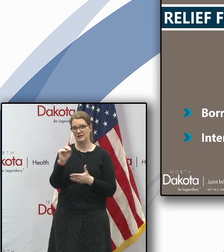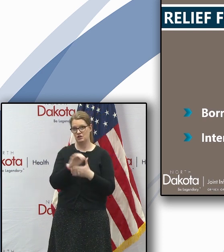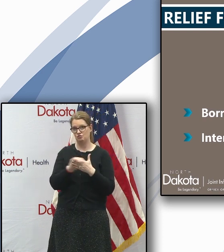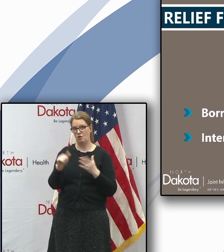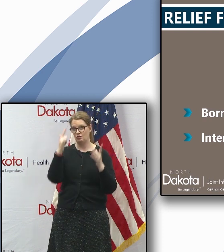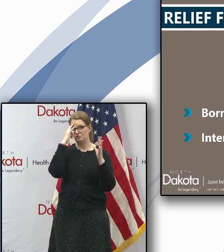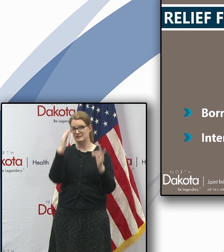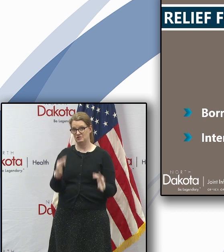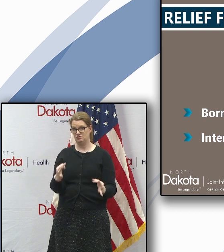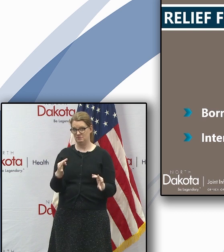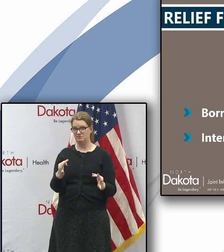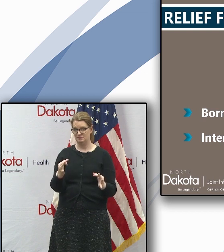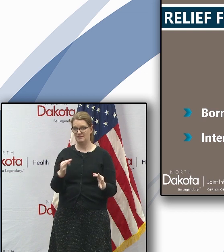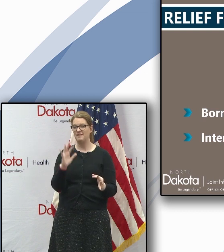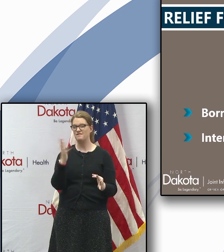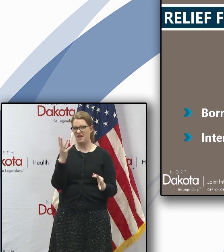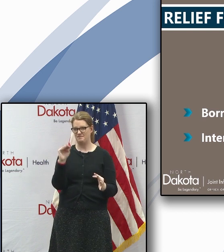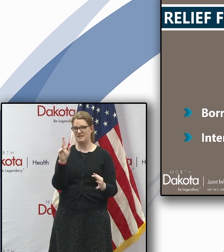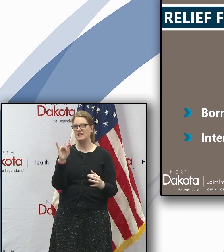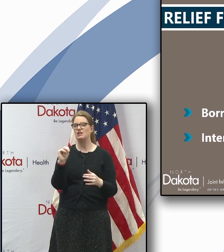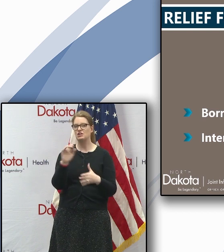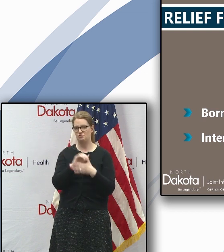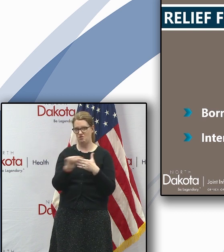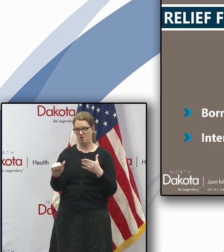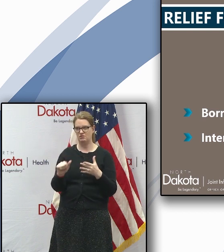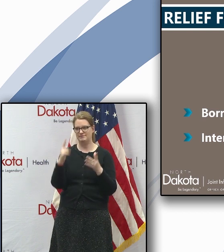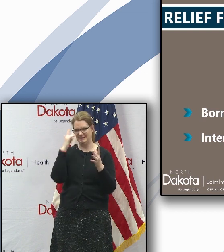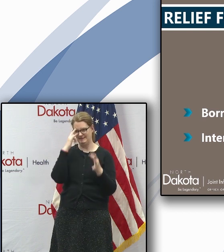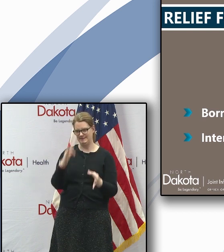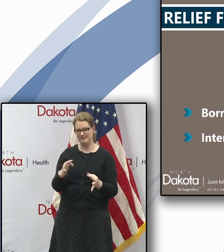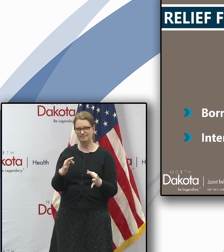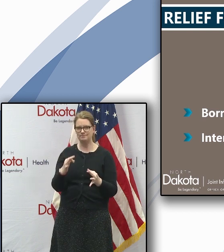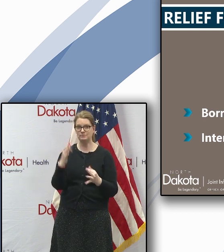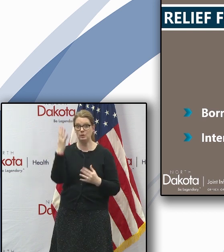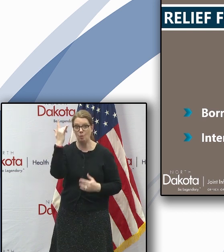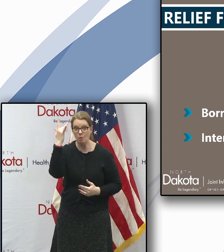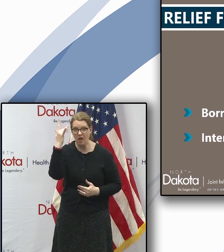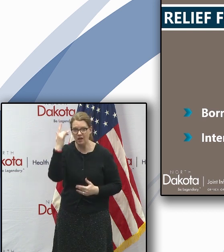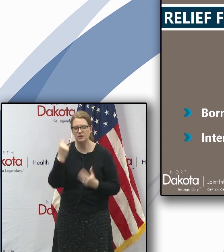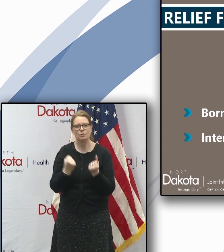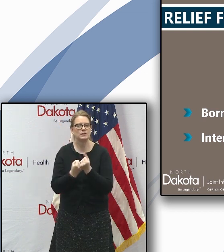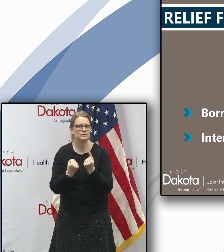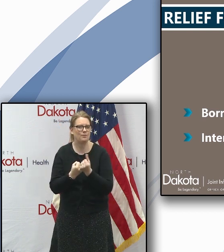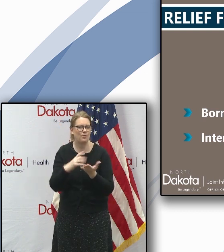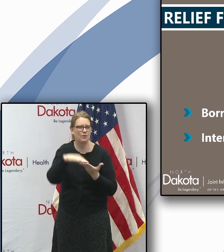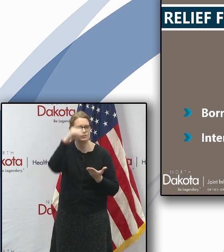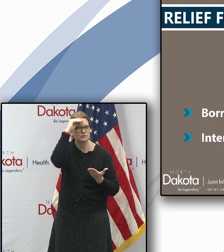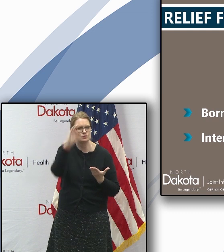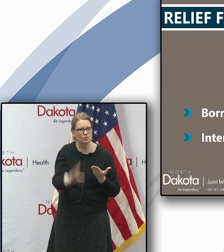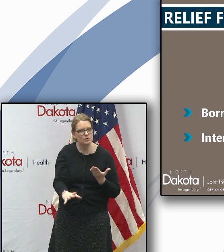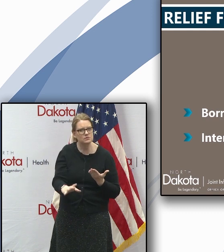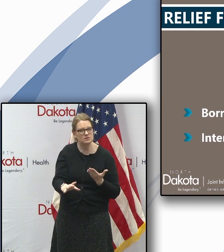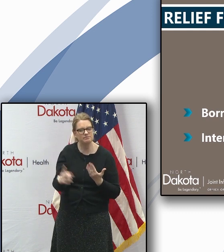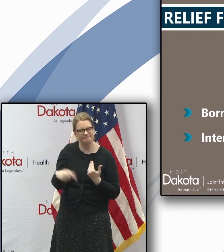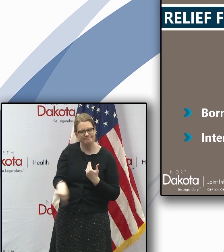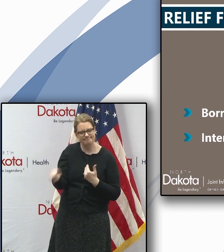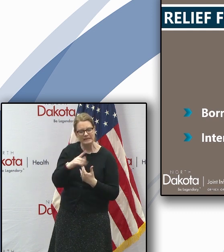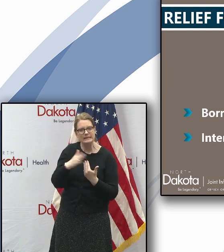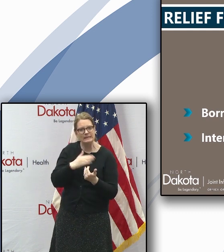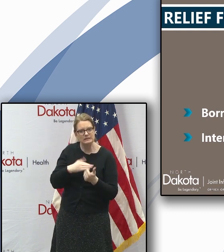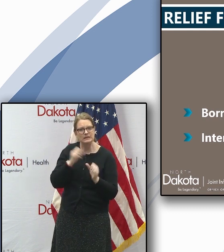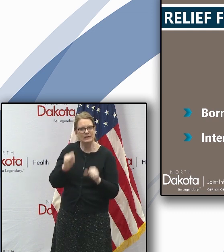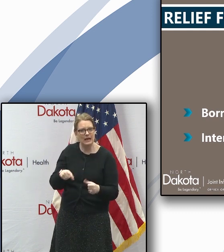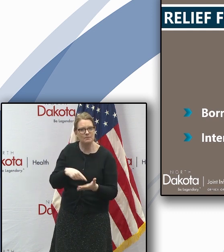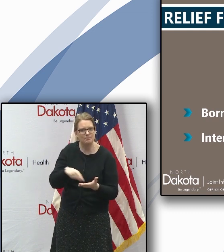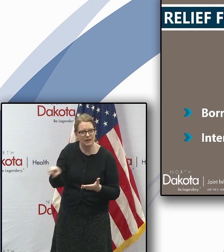made today to again try to support students with that decision accounts